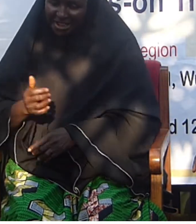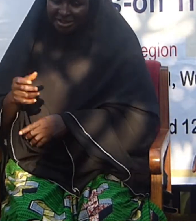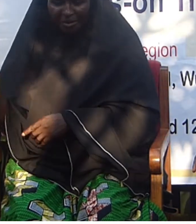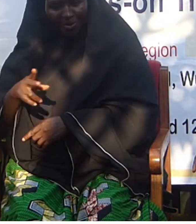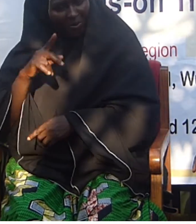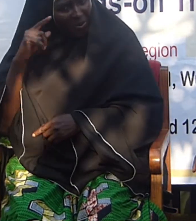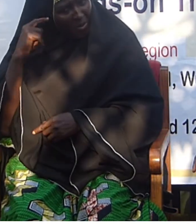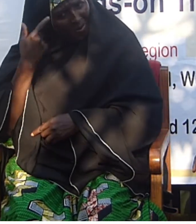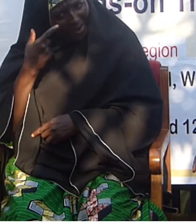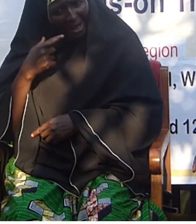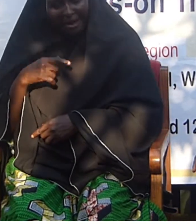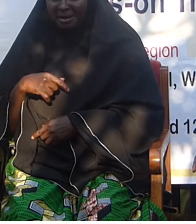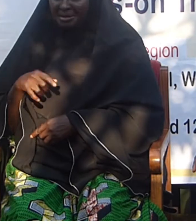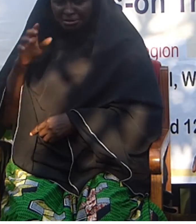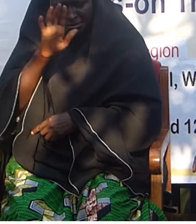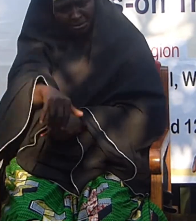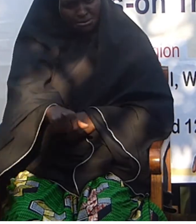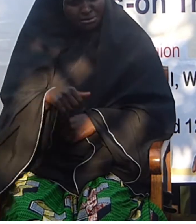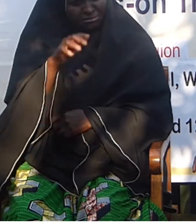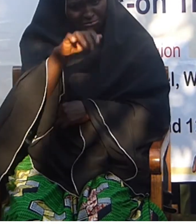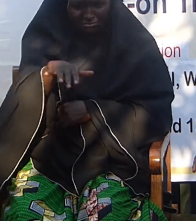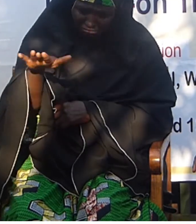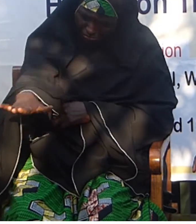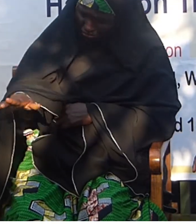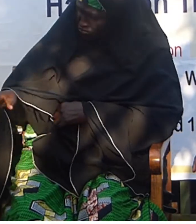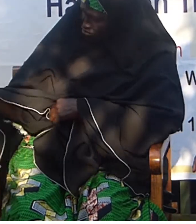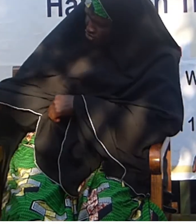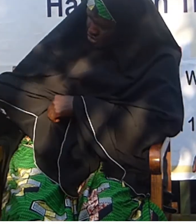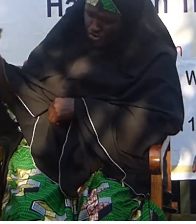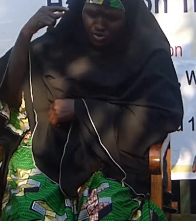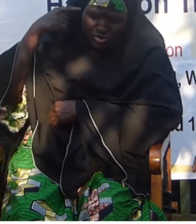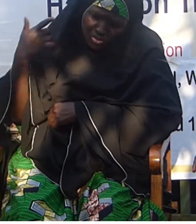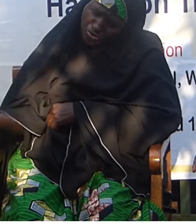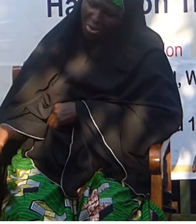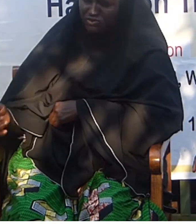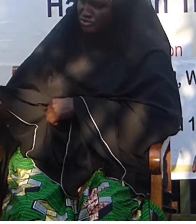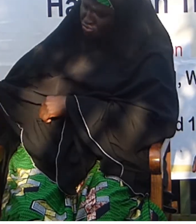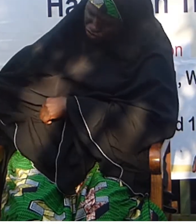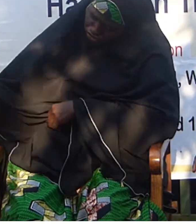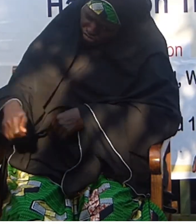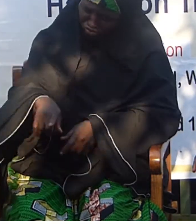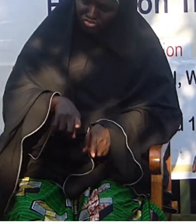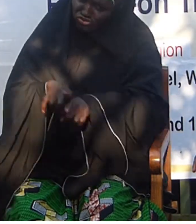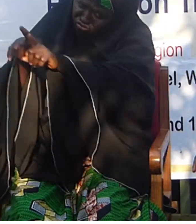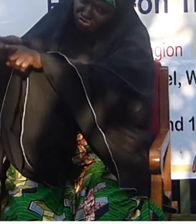Aisha how the treated her